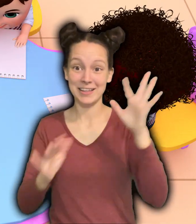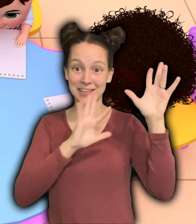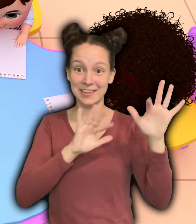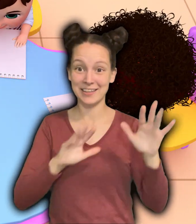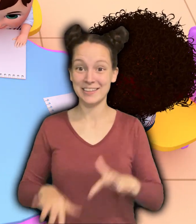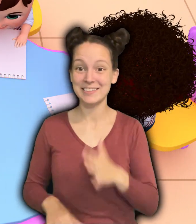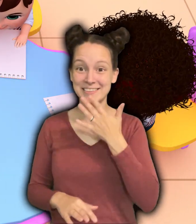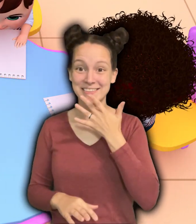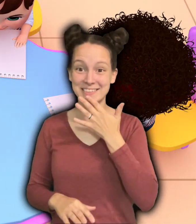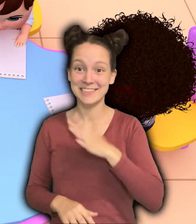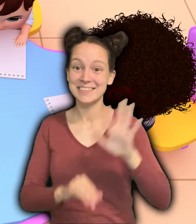snow!